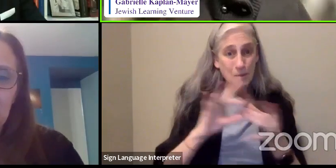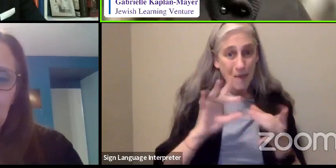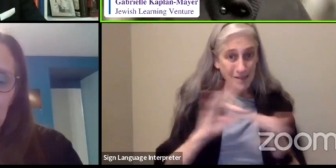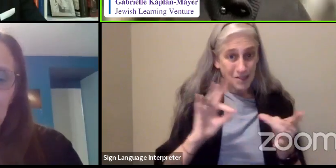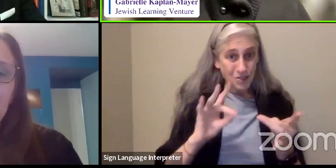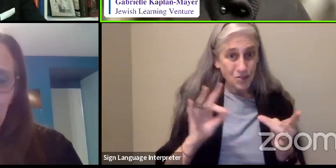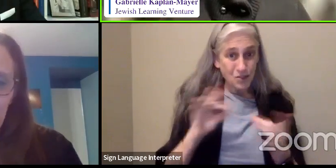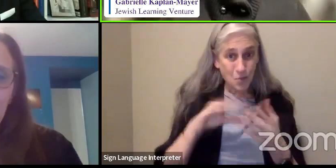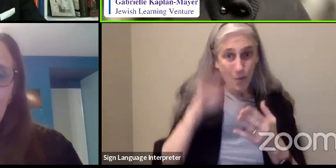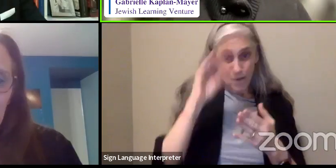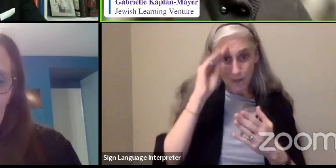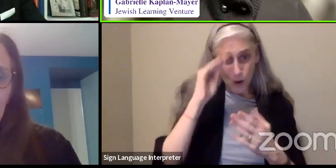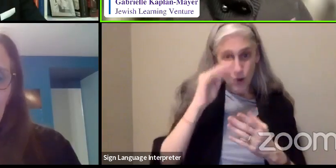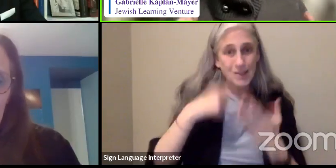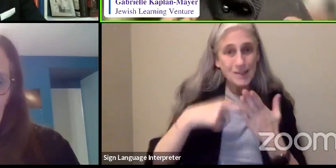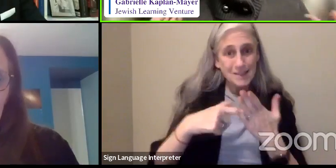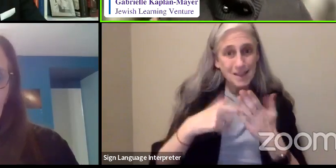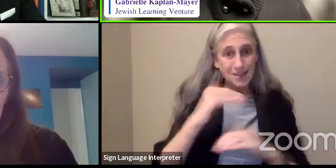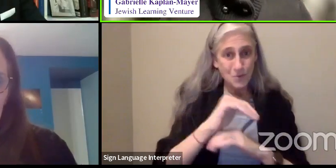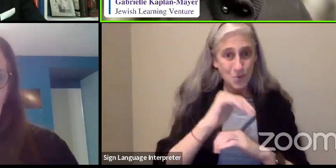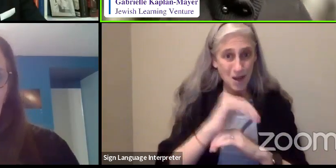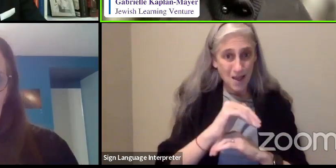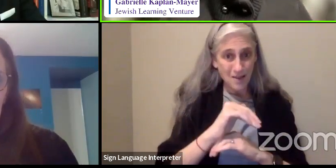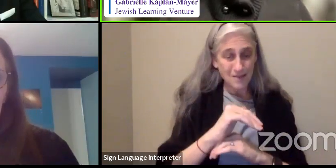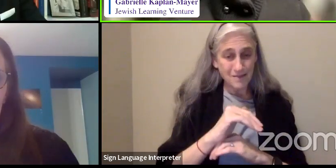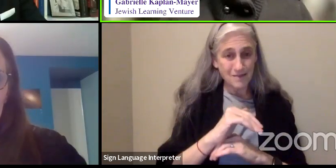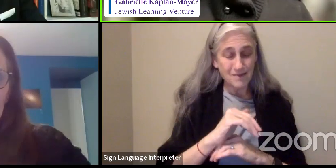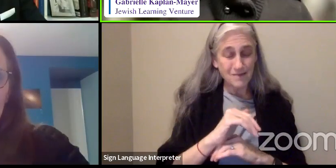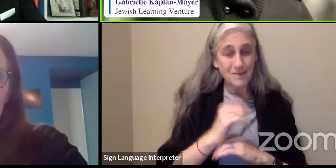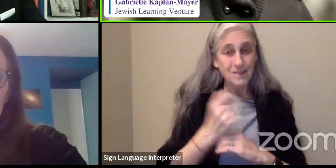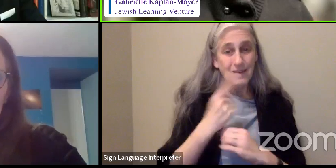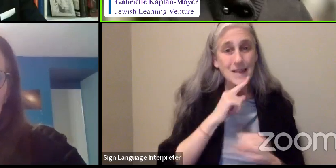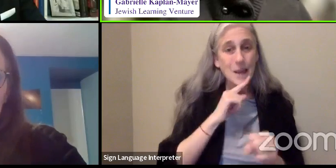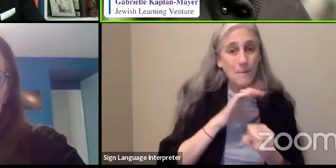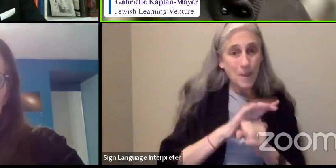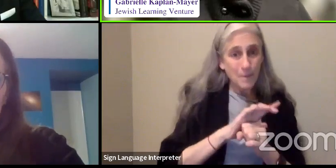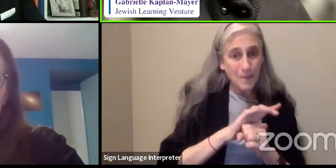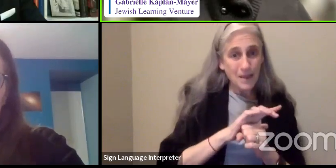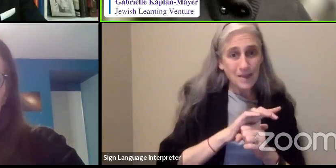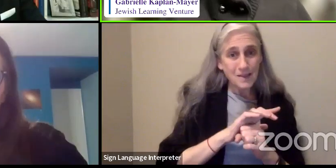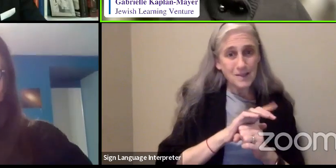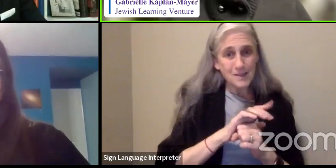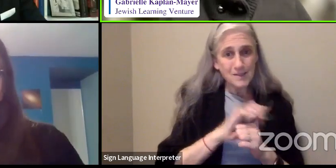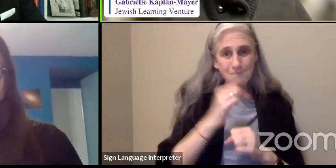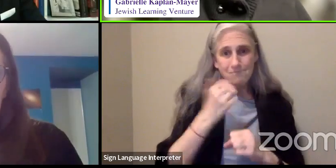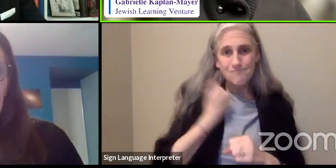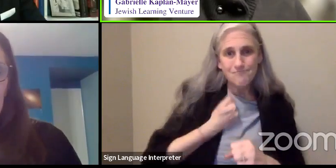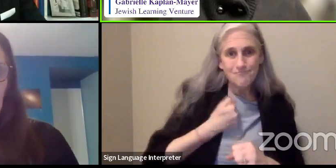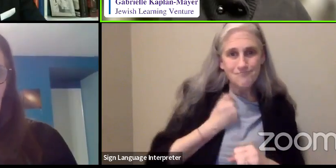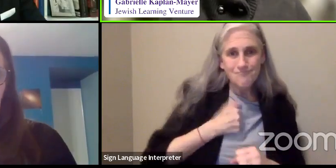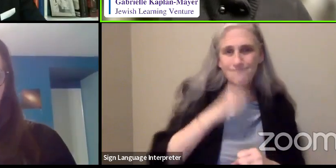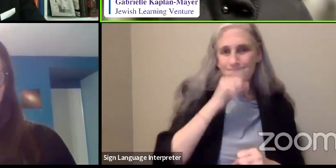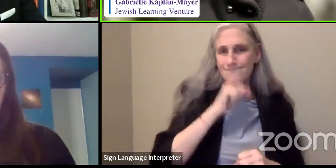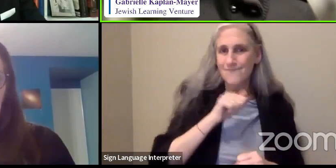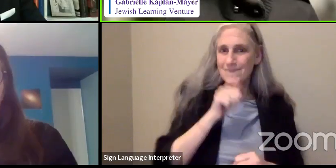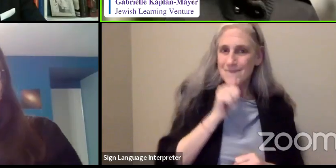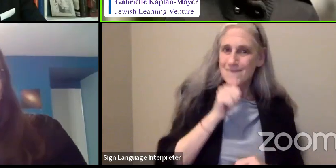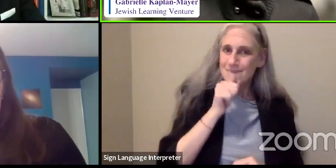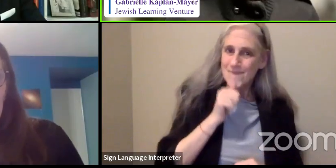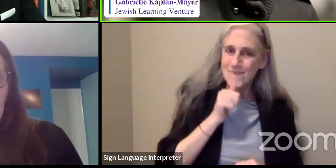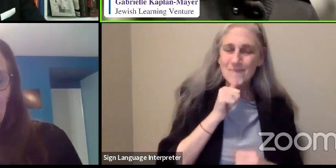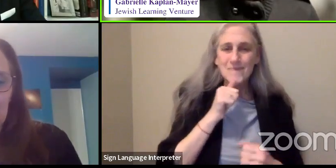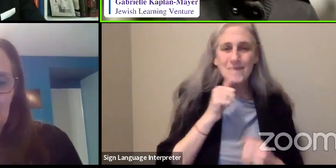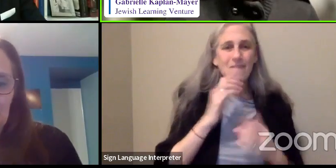we've learned here tonight. Both his commitment, his resilience, his philanthropy, his